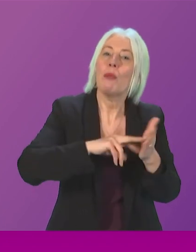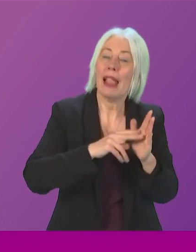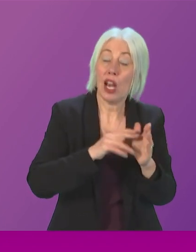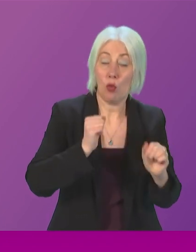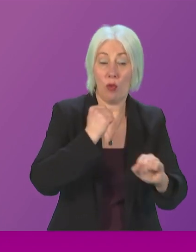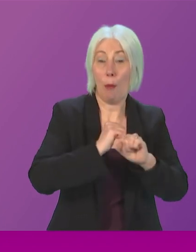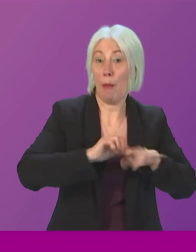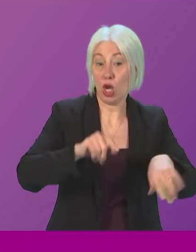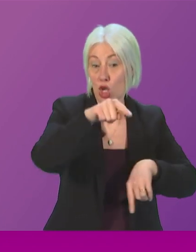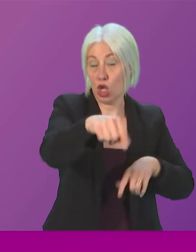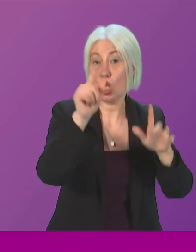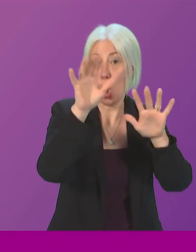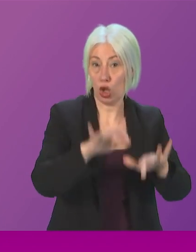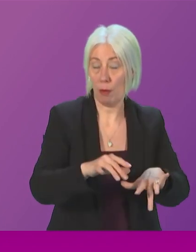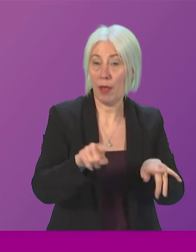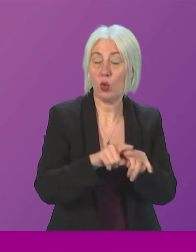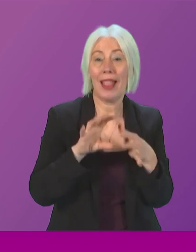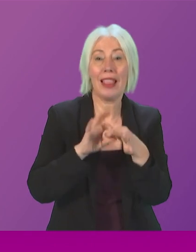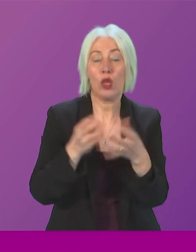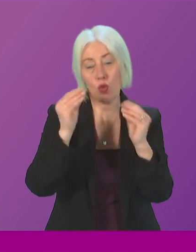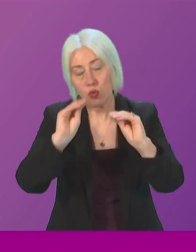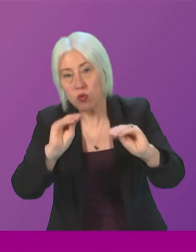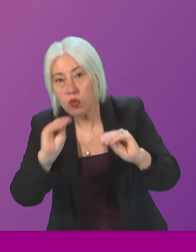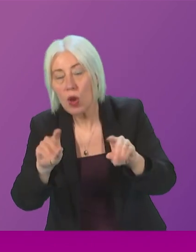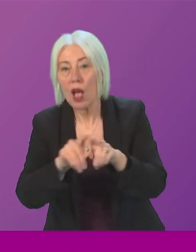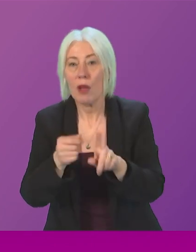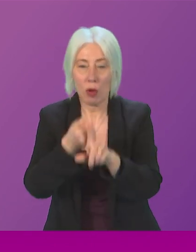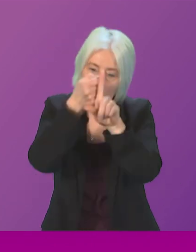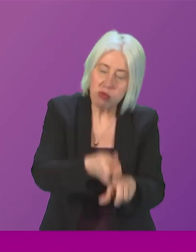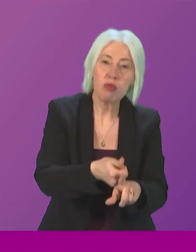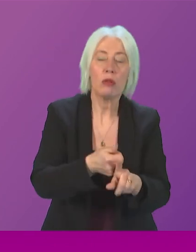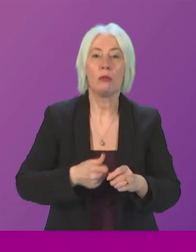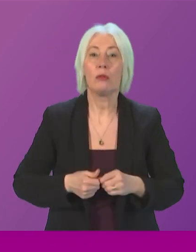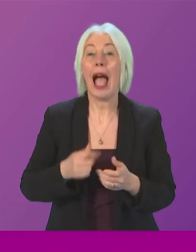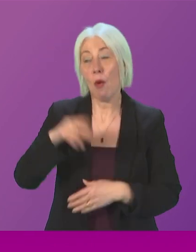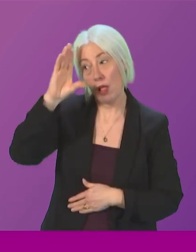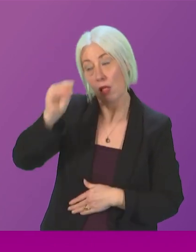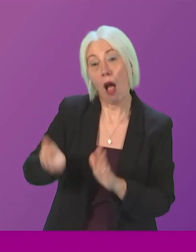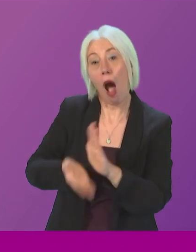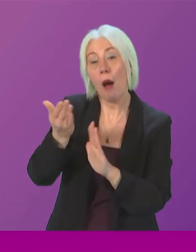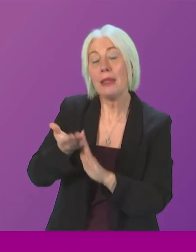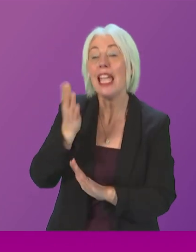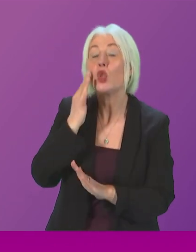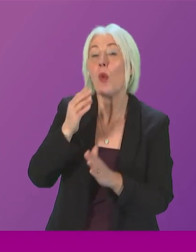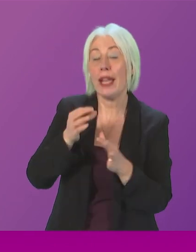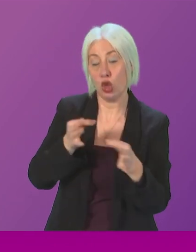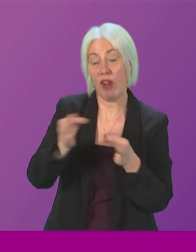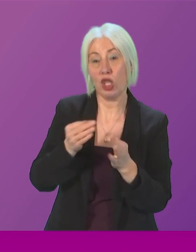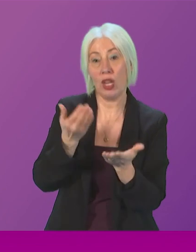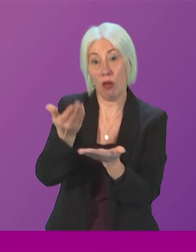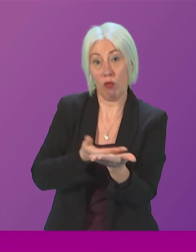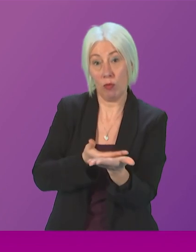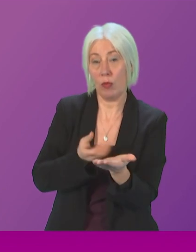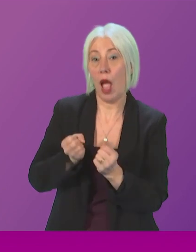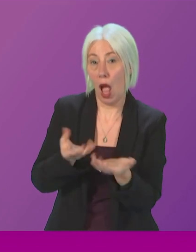this will include further action on education but also crucially on enforcement as well and I'll keep the member updated on publication of that strategy Mercedes